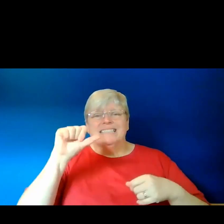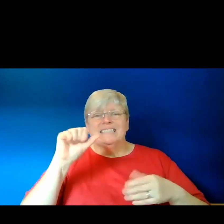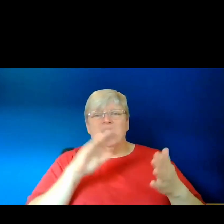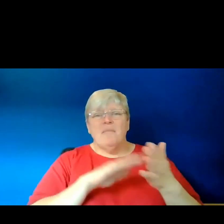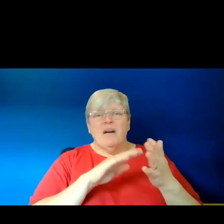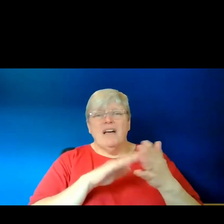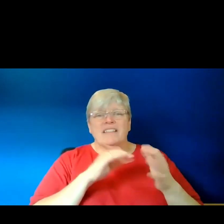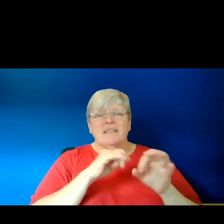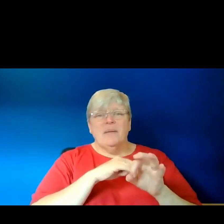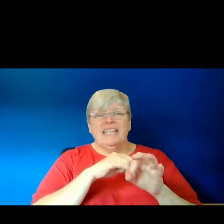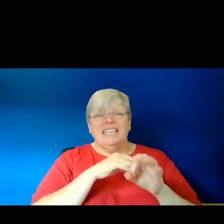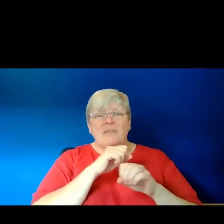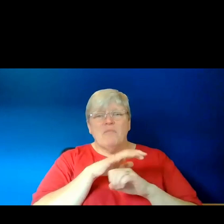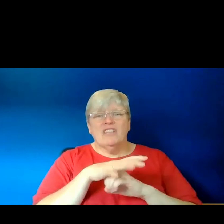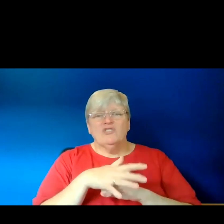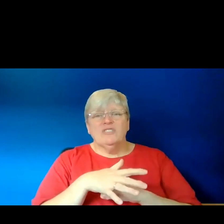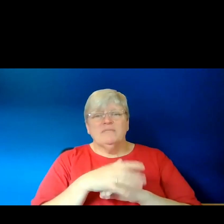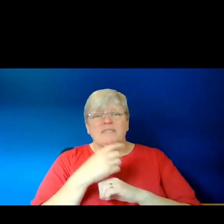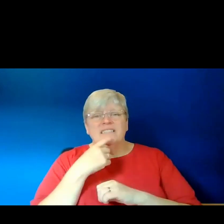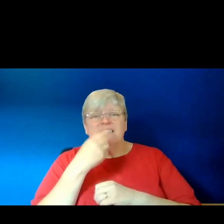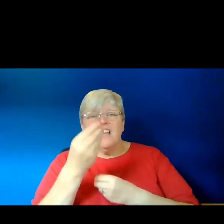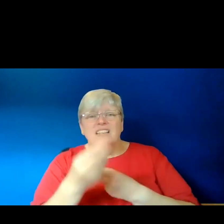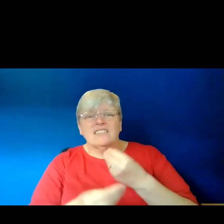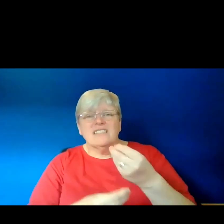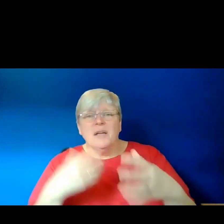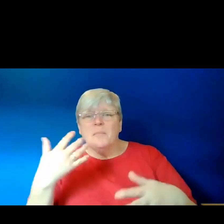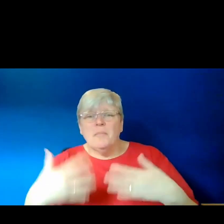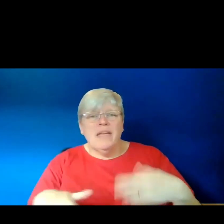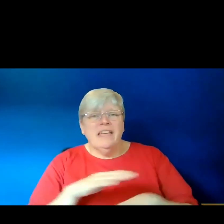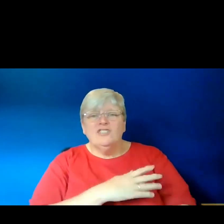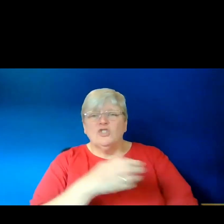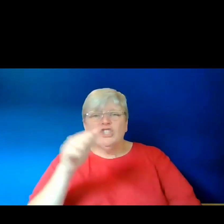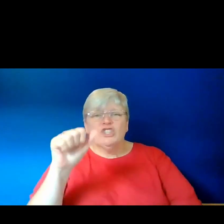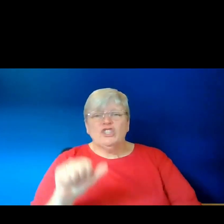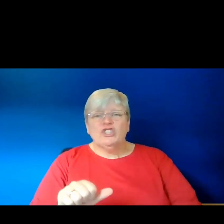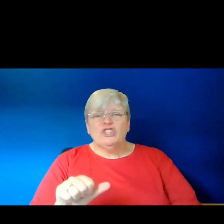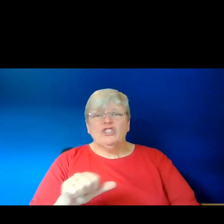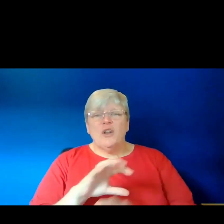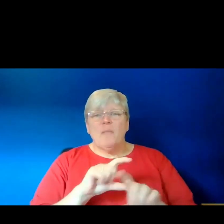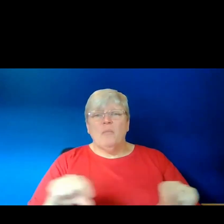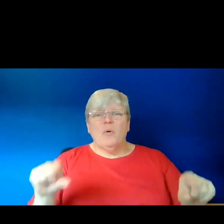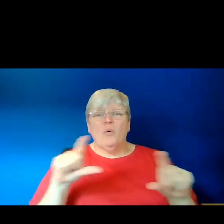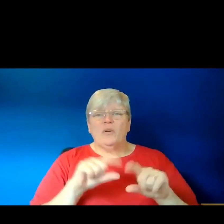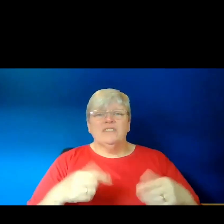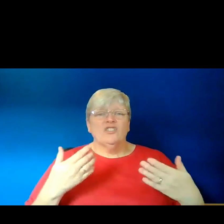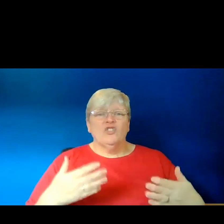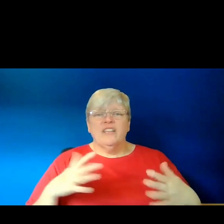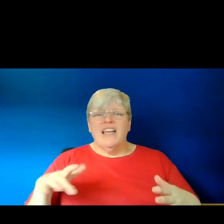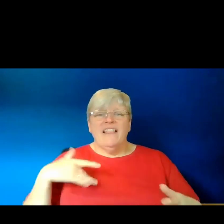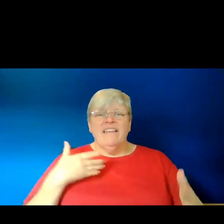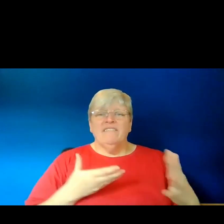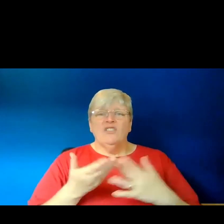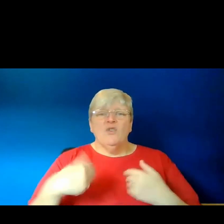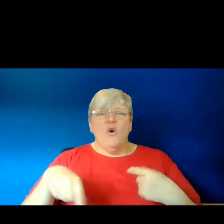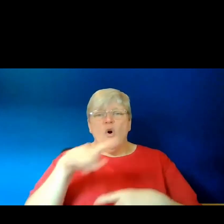mother's medicated bloodstream, that tells her her pain does not exist, That her bones have not yet